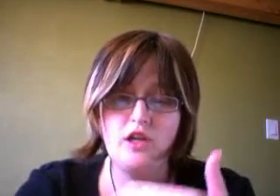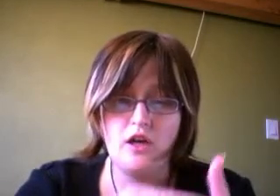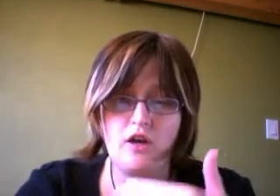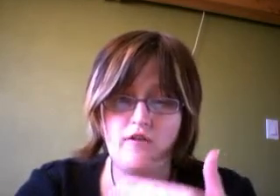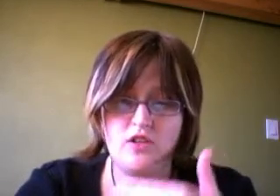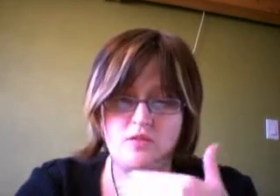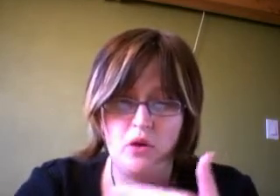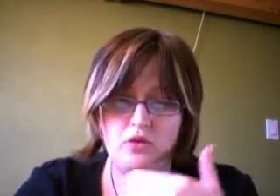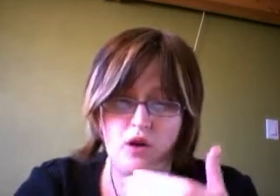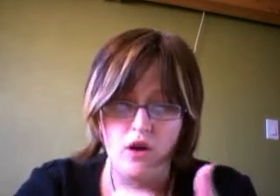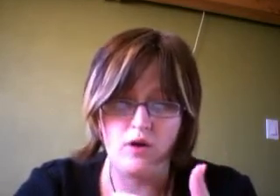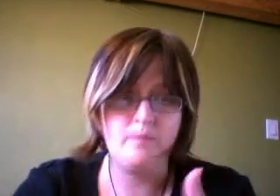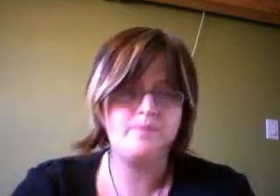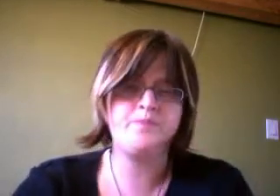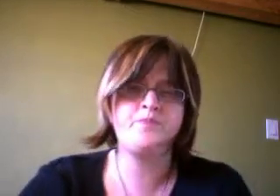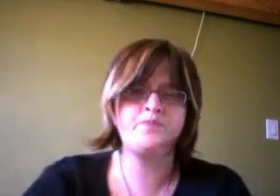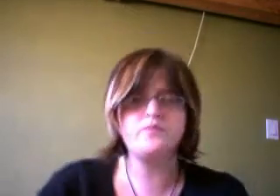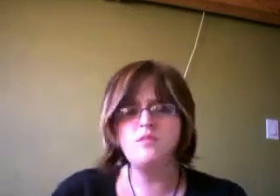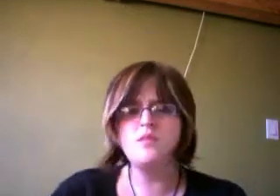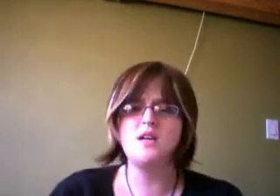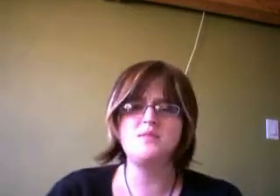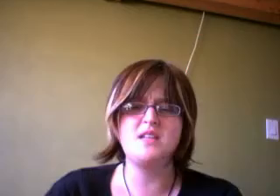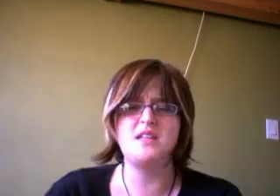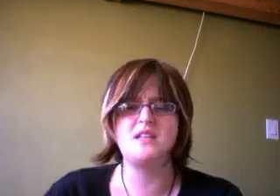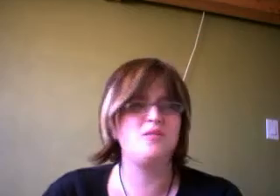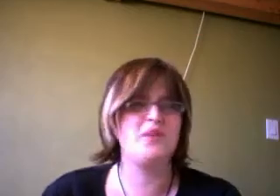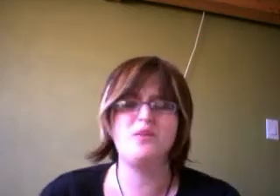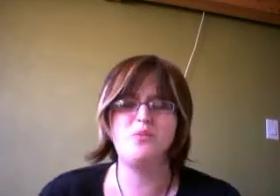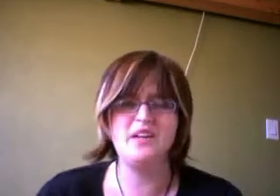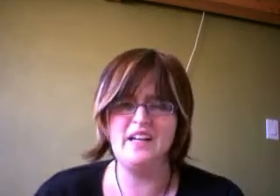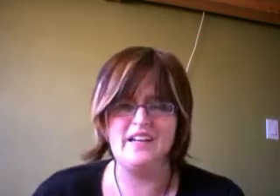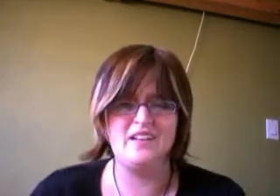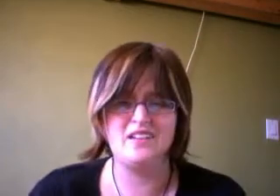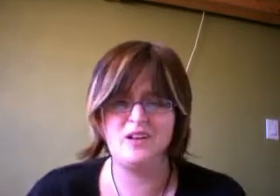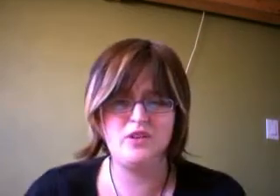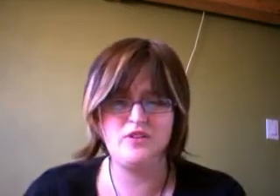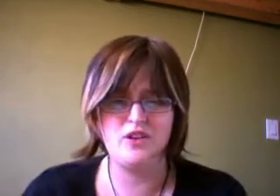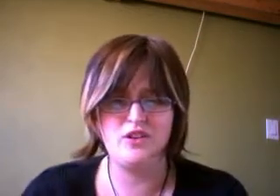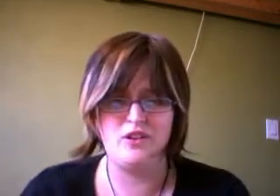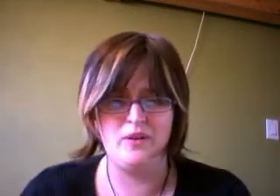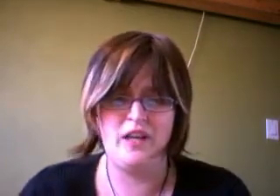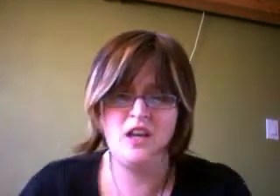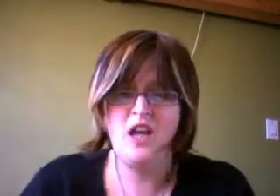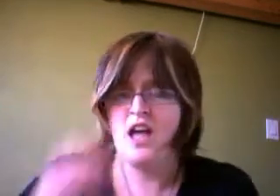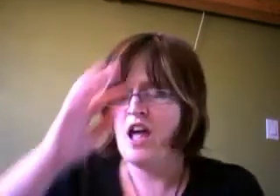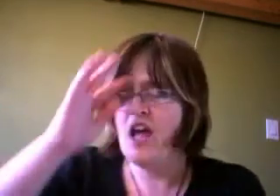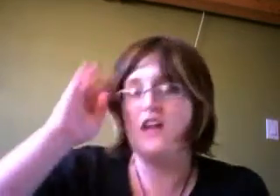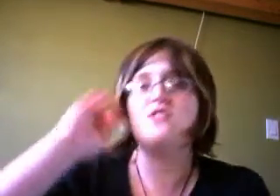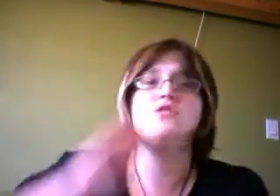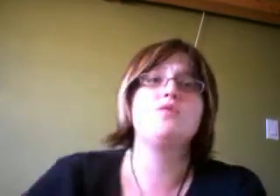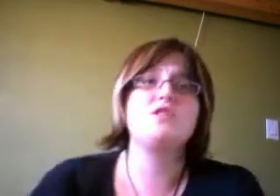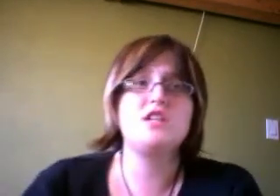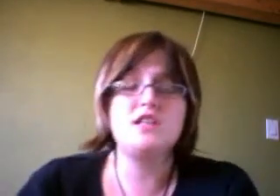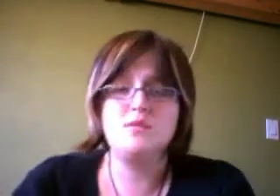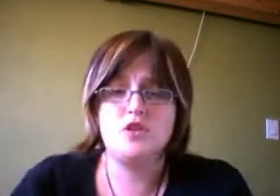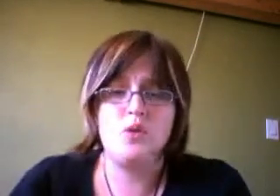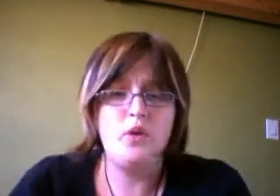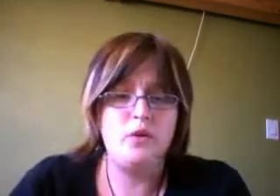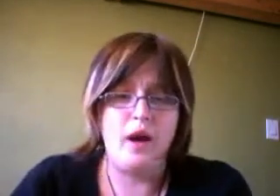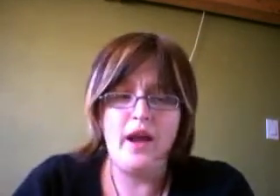cut off this smaller car. And I'm standing there and I'm like, what an idiot, like what the fuck are you doing? And so when she gets up to the corner where I